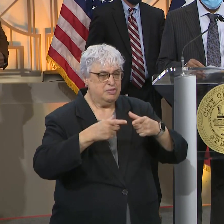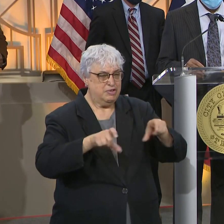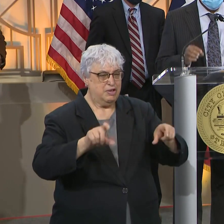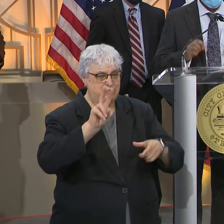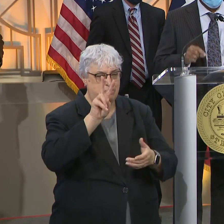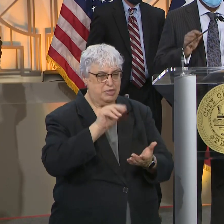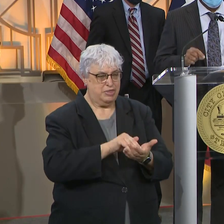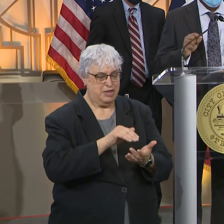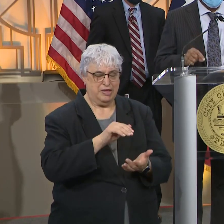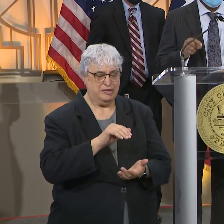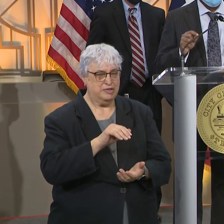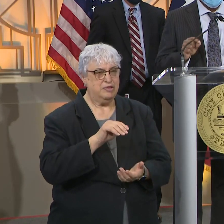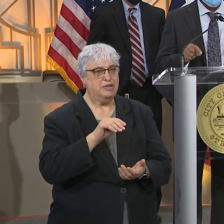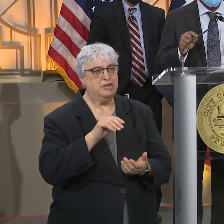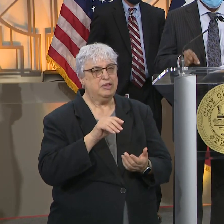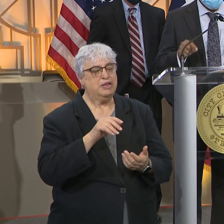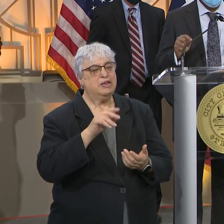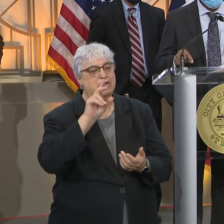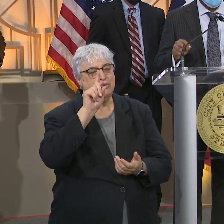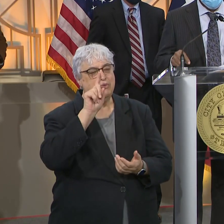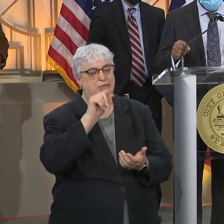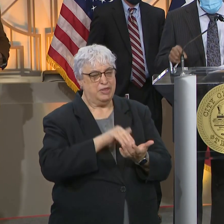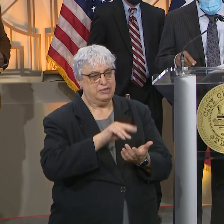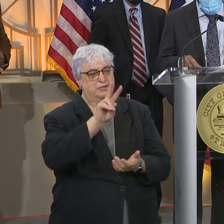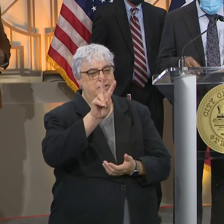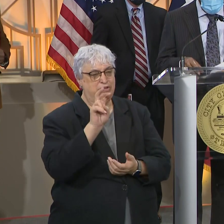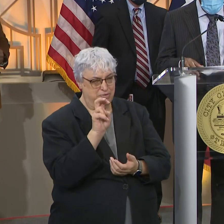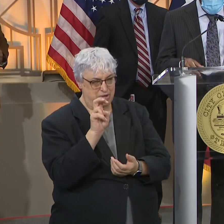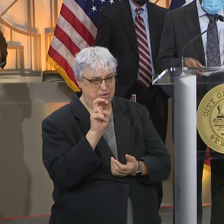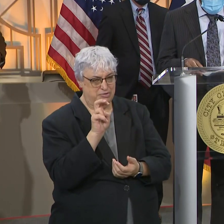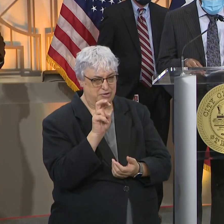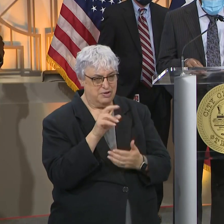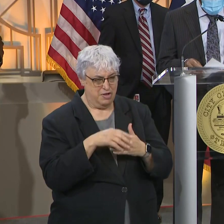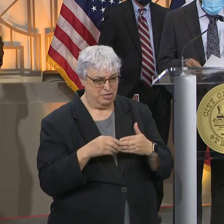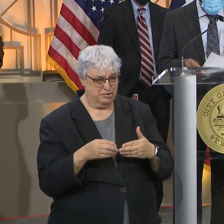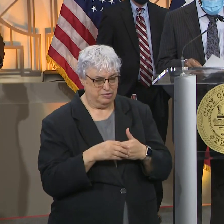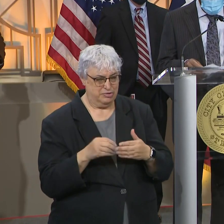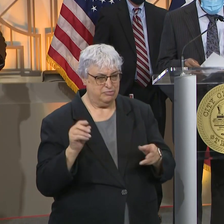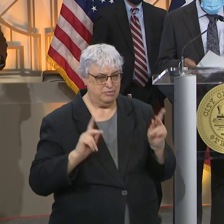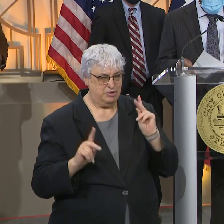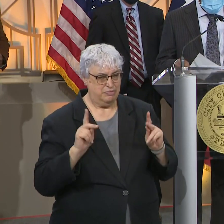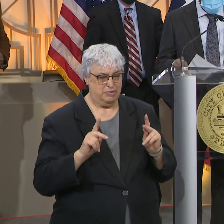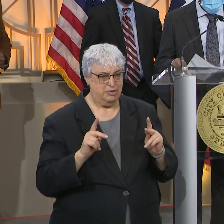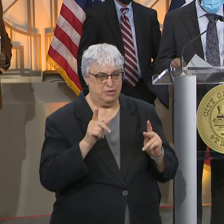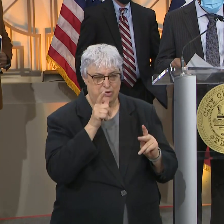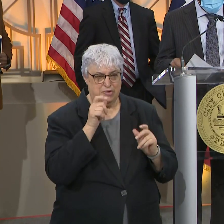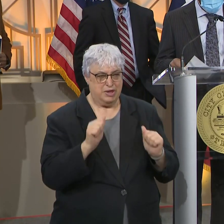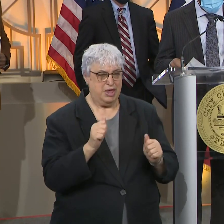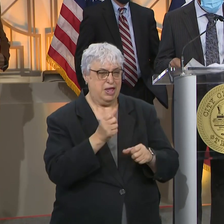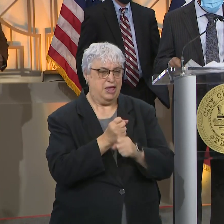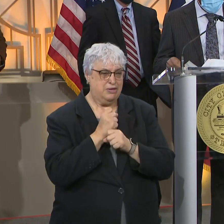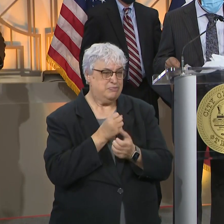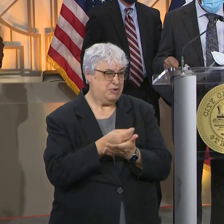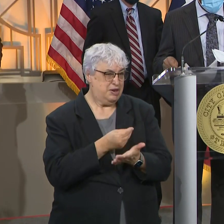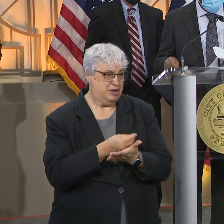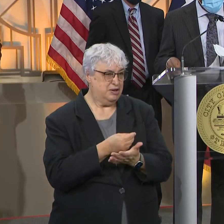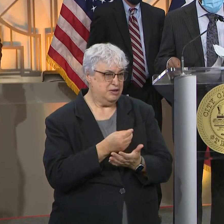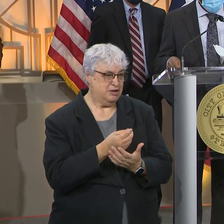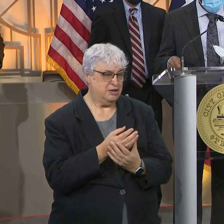,200. Checks in the amount of 1,200 to people who qualified in direct assistance.